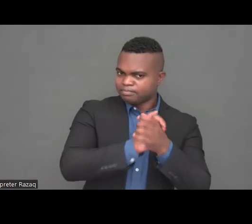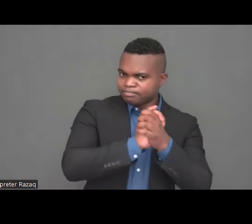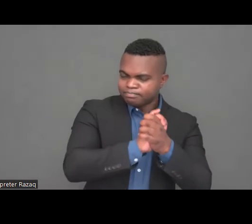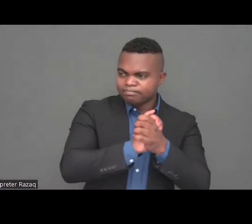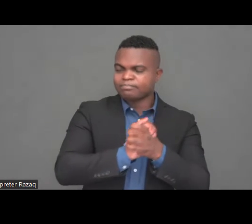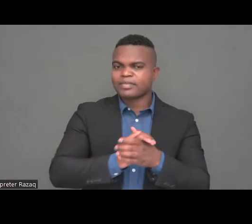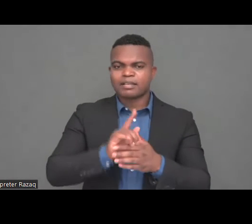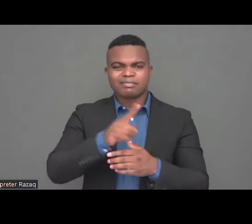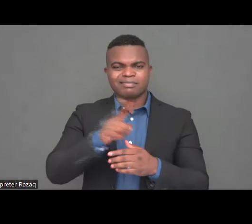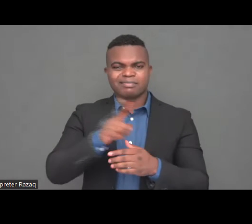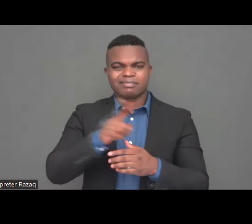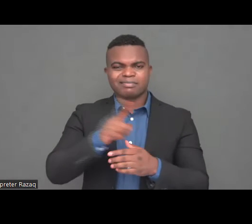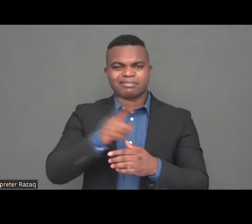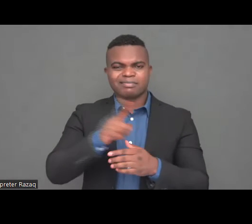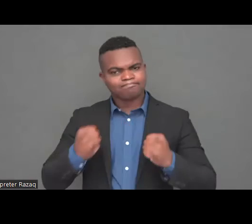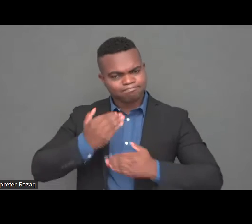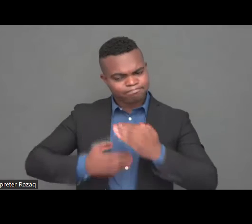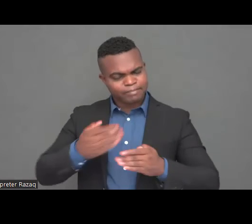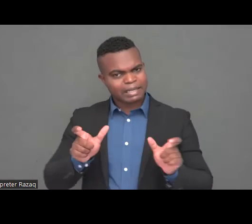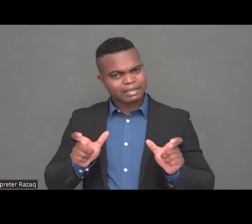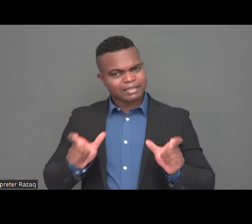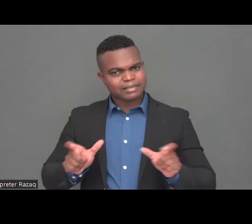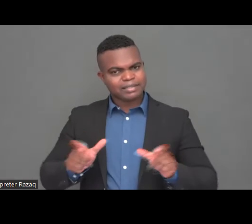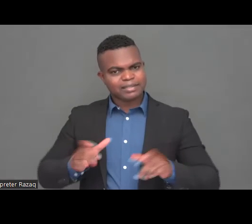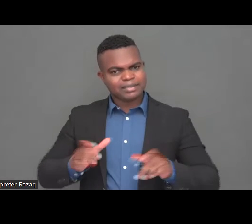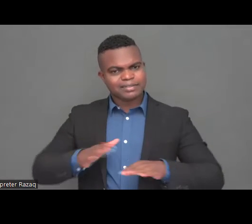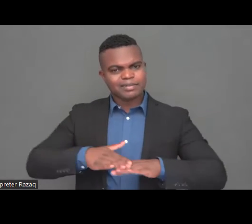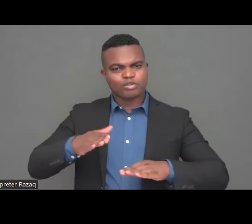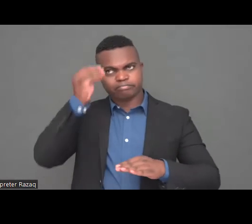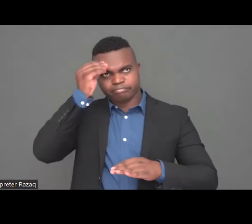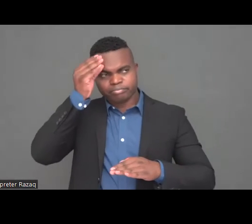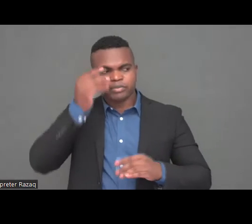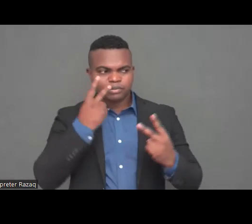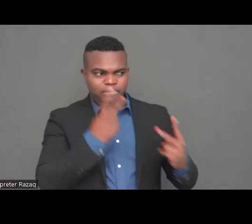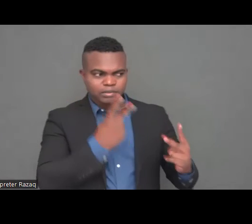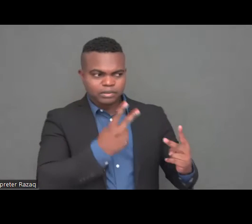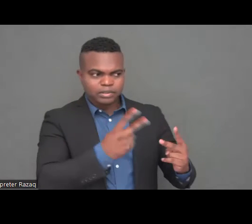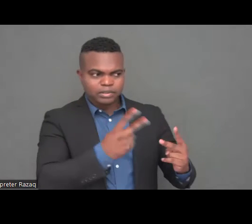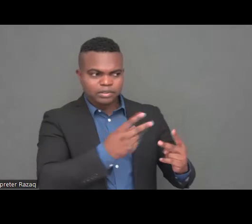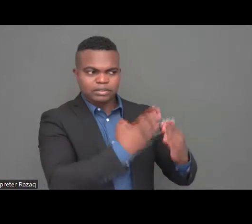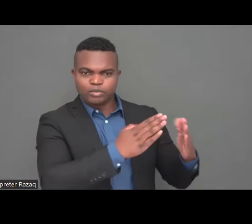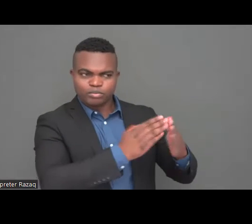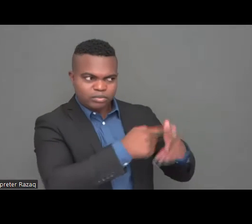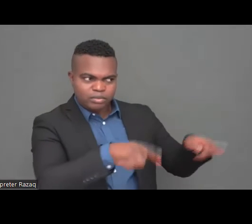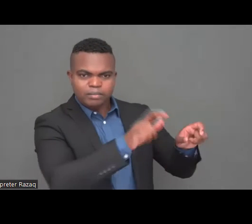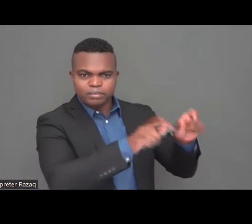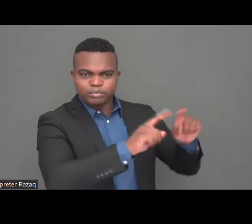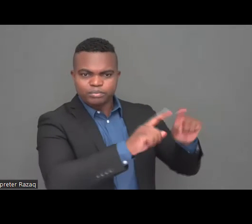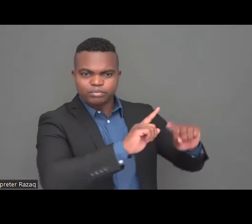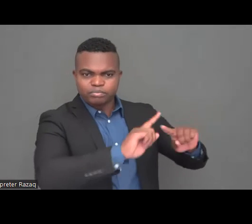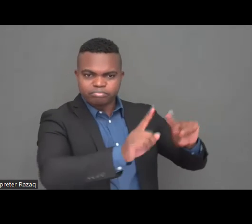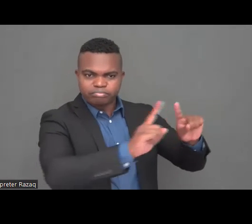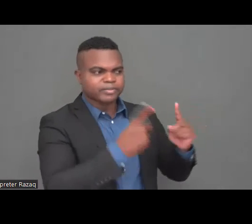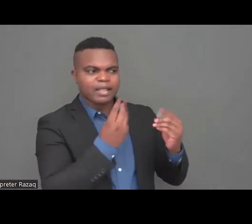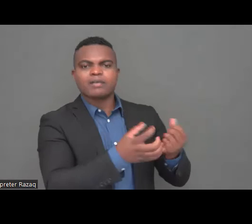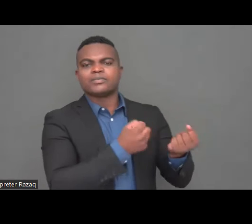within itself, it should not be the case. We want to be part of the solution